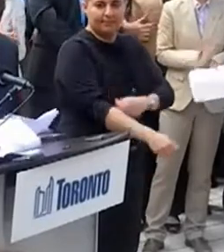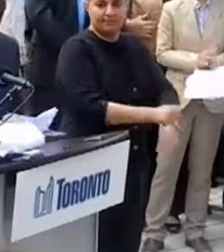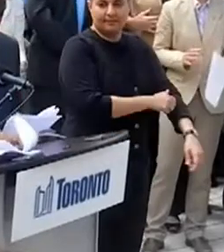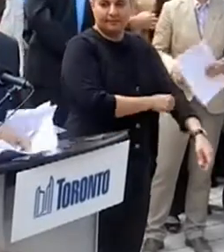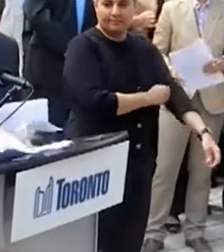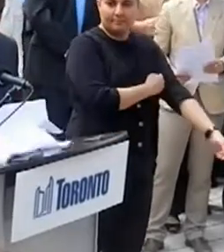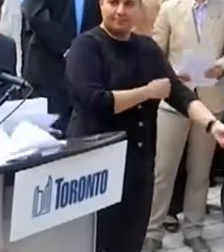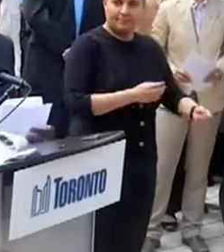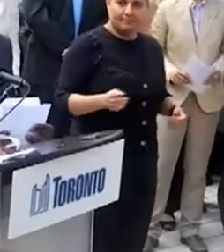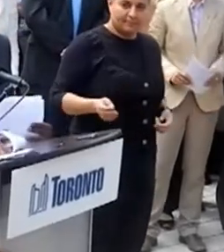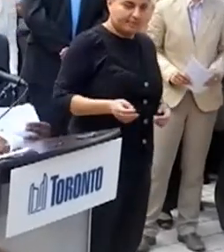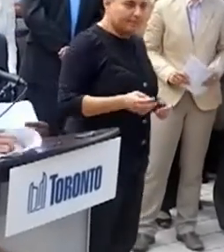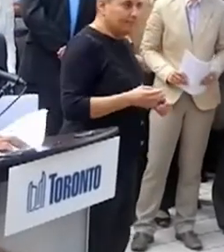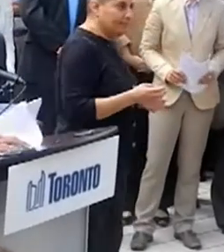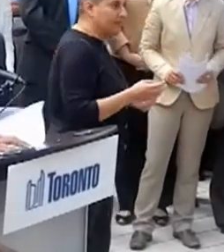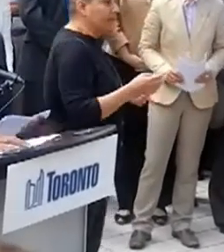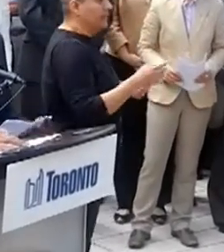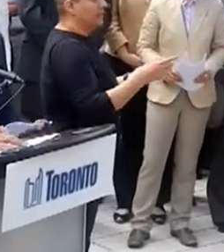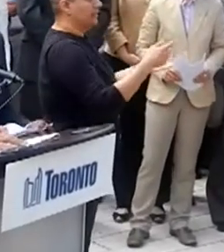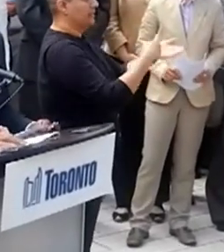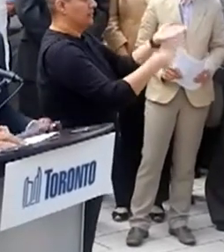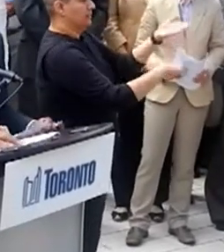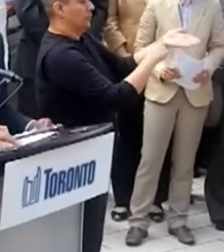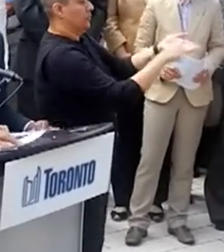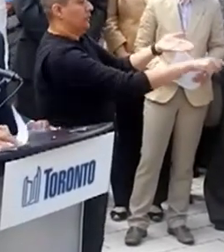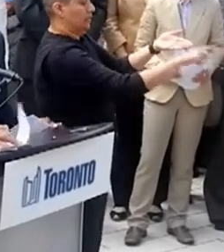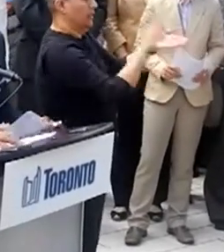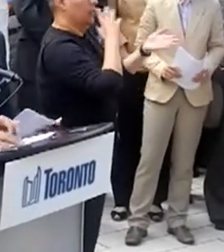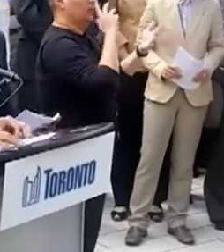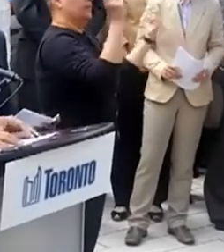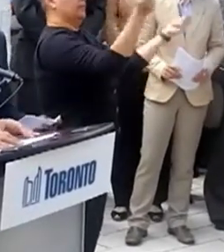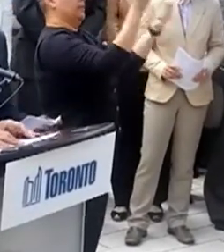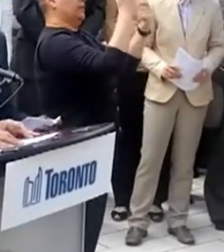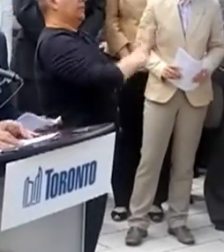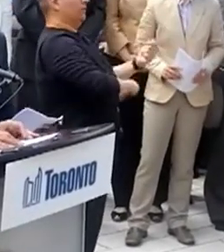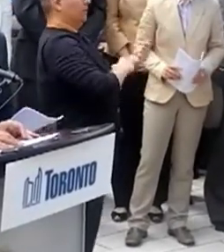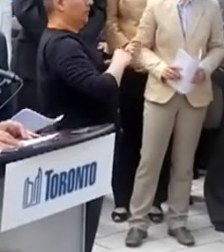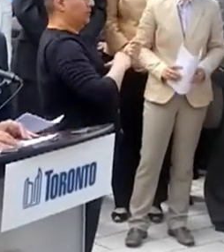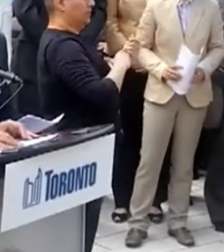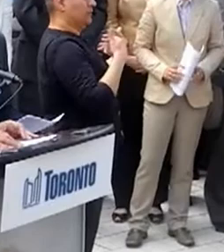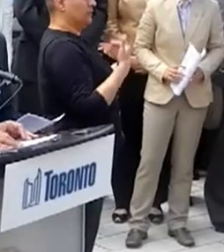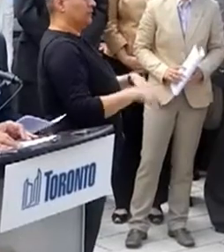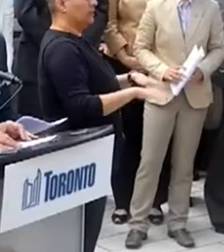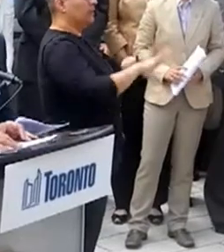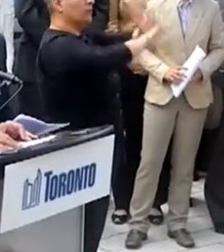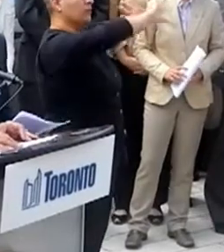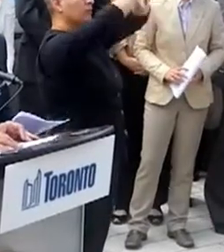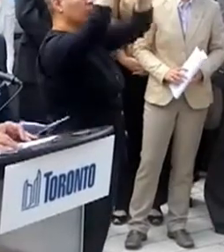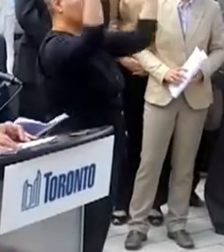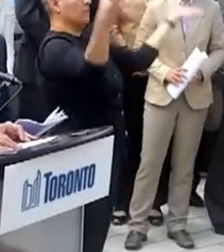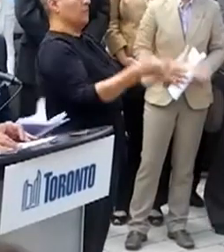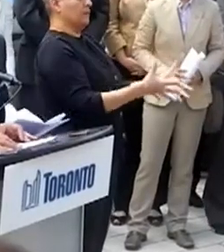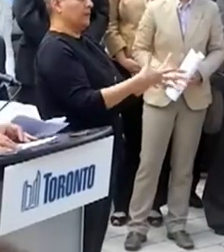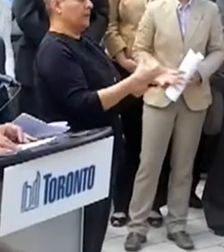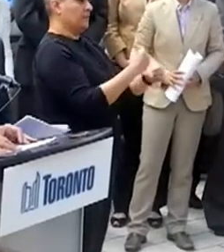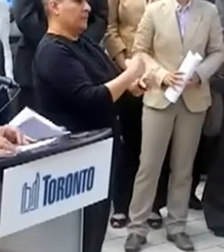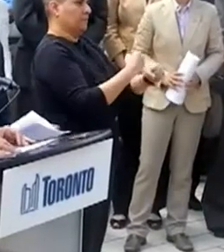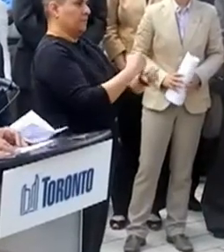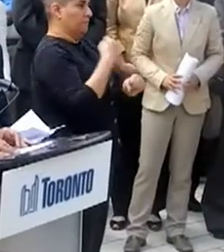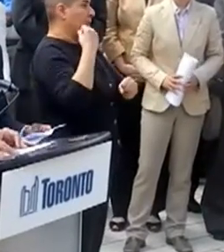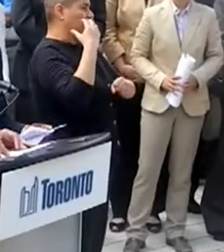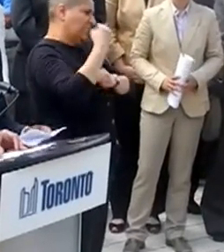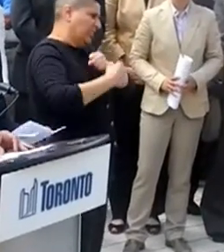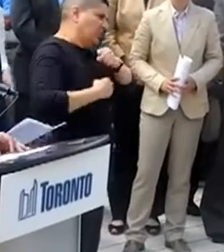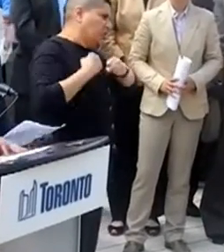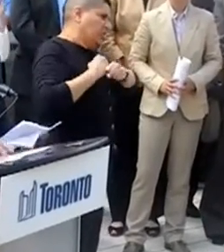In the coming week, we celebrate the Pride Festival in Toronto as part of a global movement built on generations of hard work